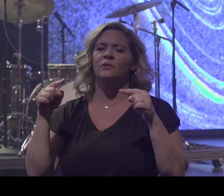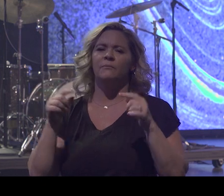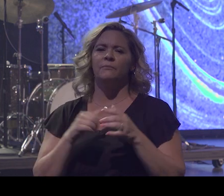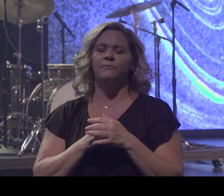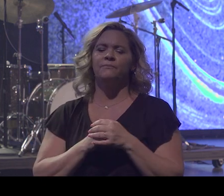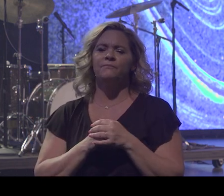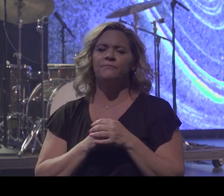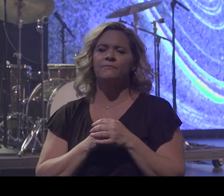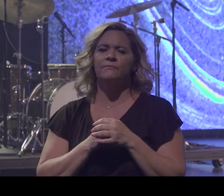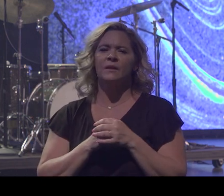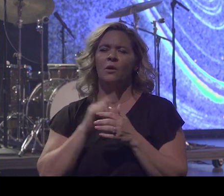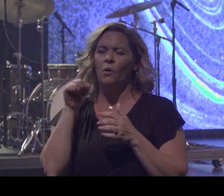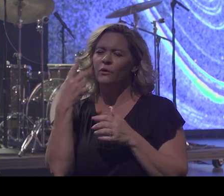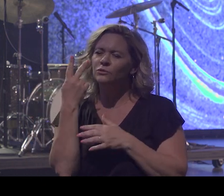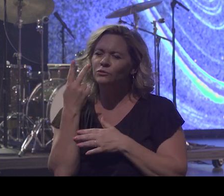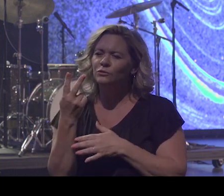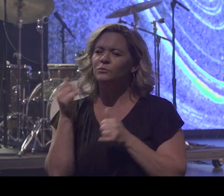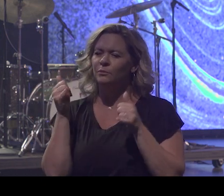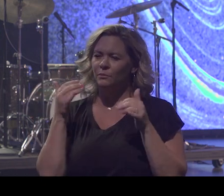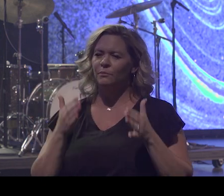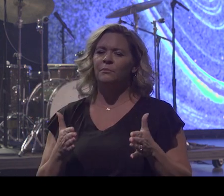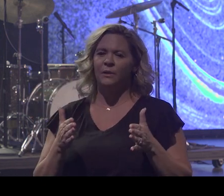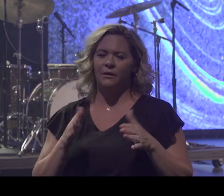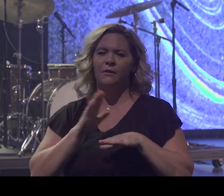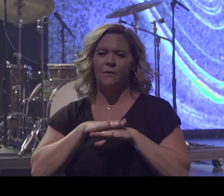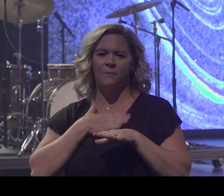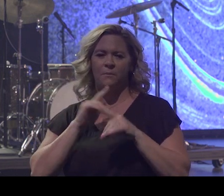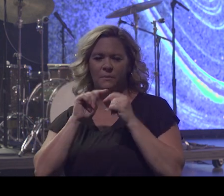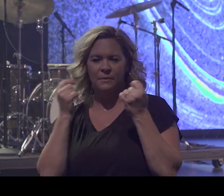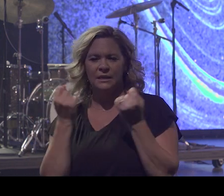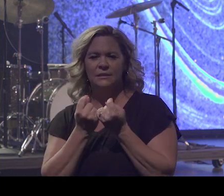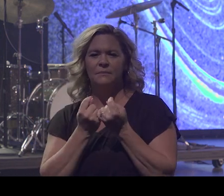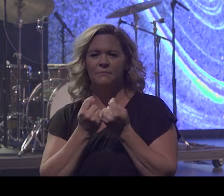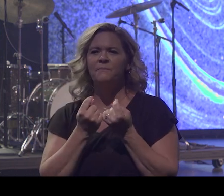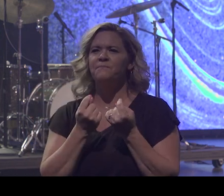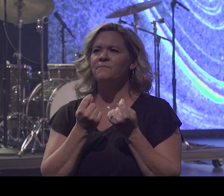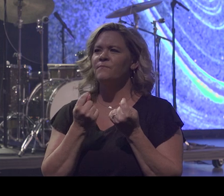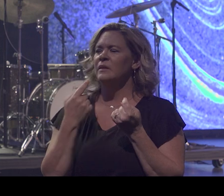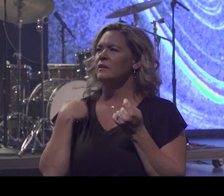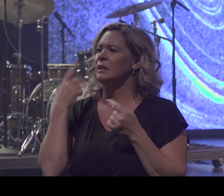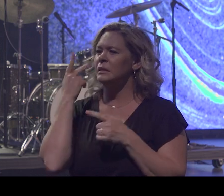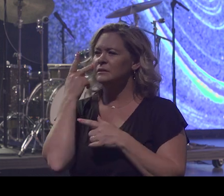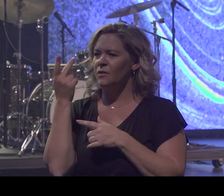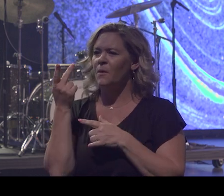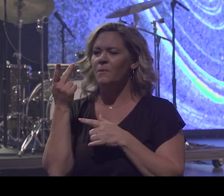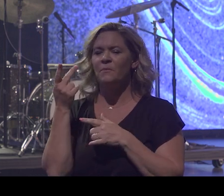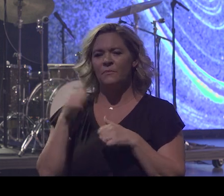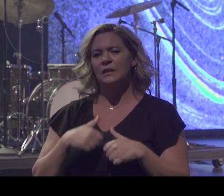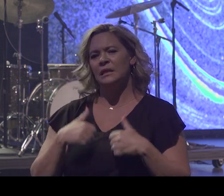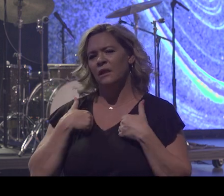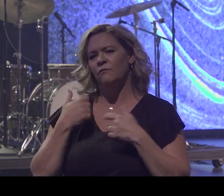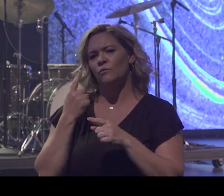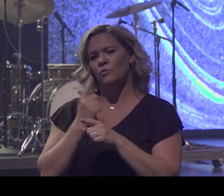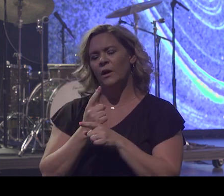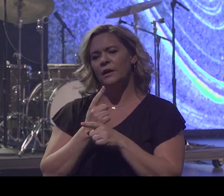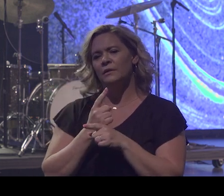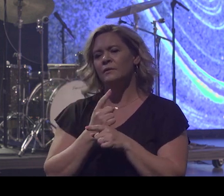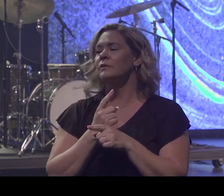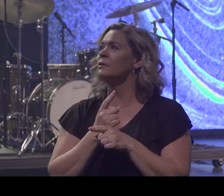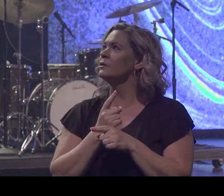there were only two players on my team that I ever saw. Live right. Mookie Wilson and Gary